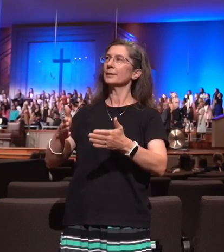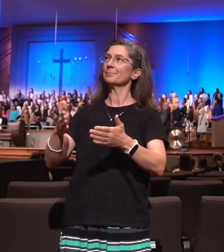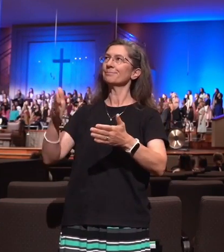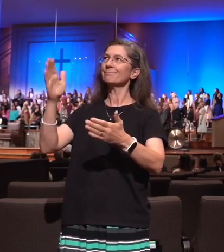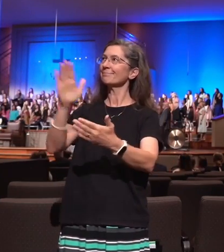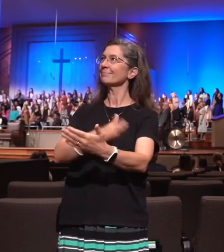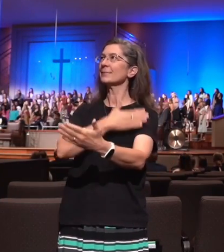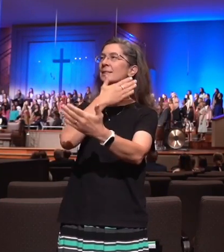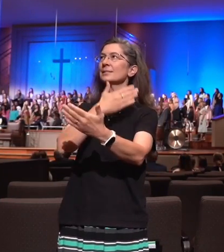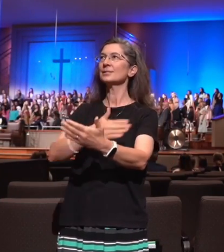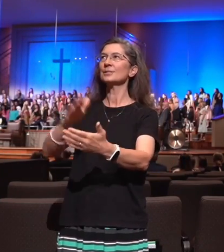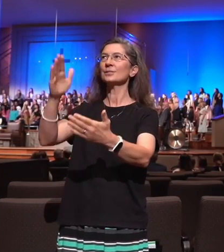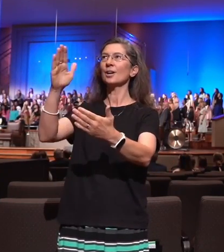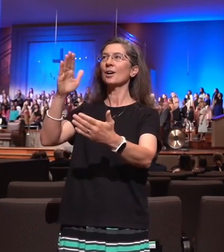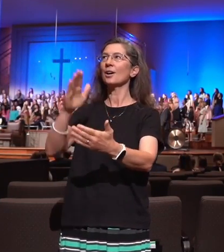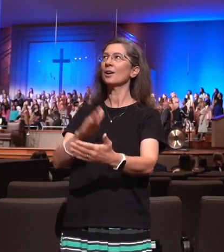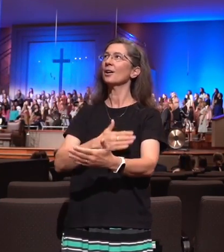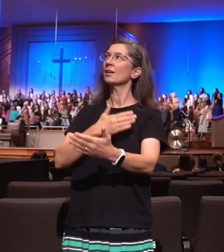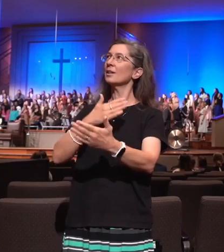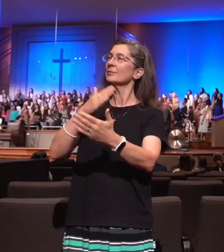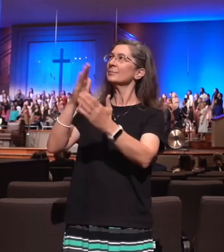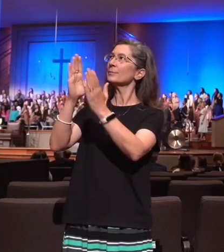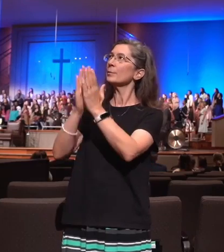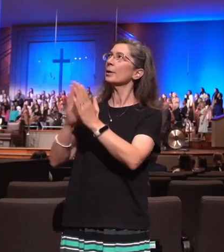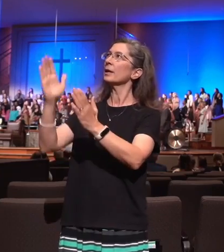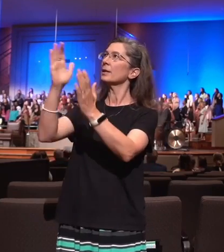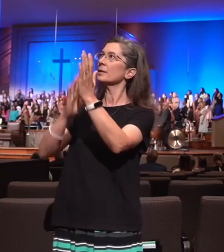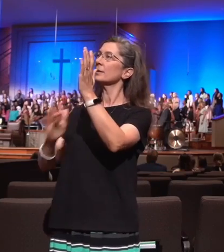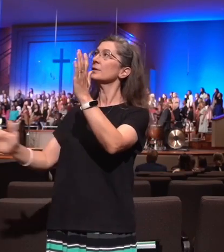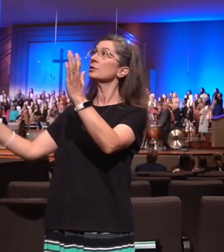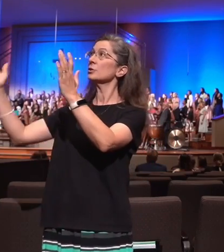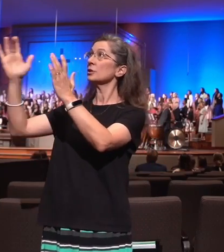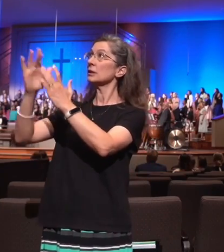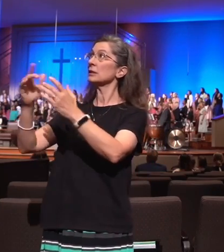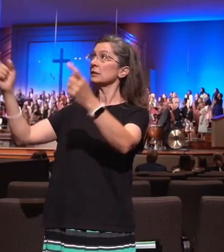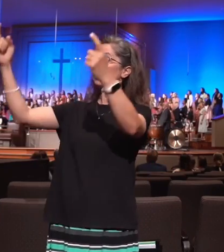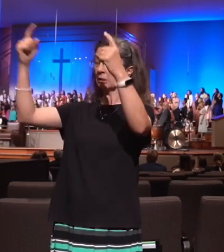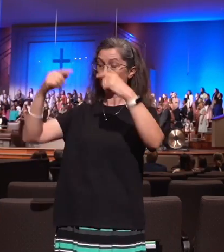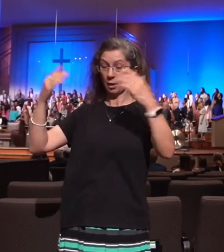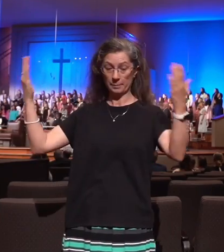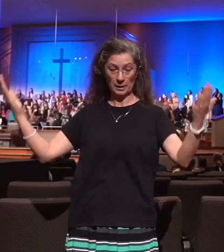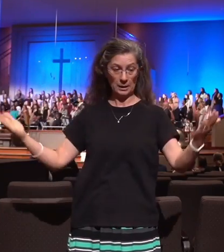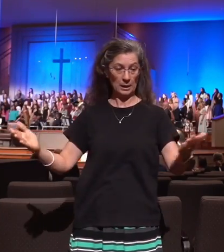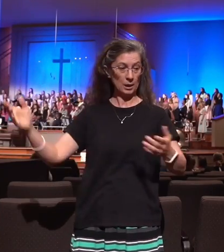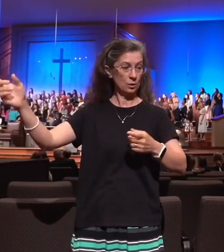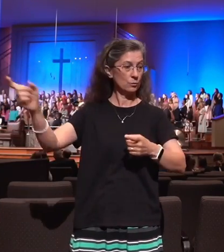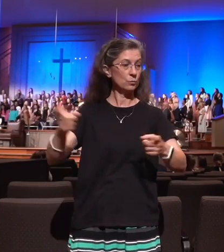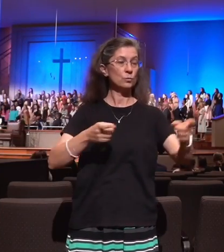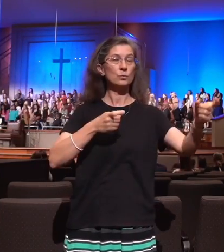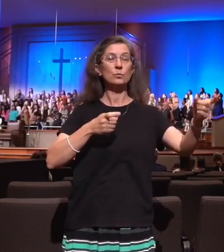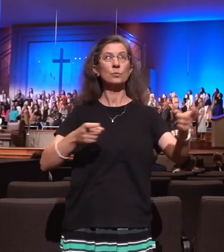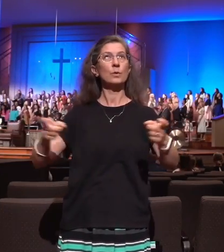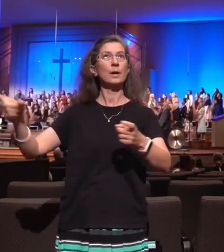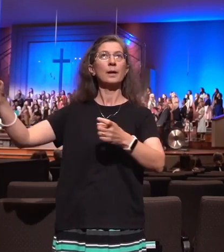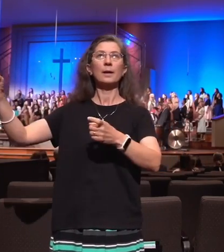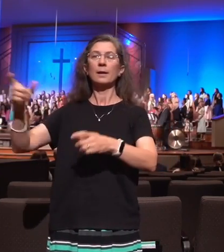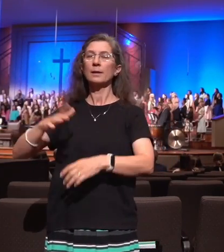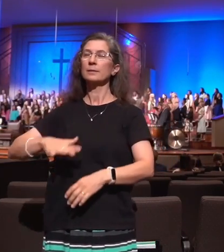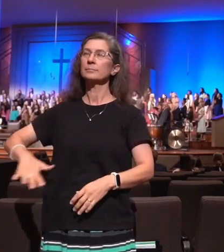invite the King of Heaven to come and take His place. With every